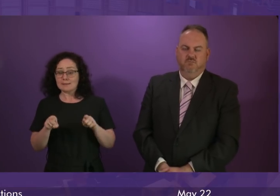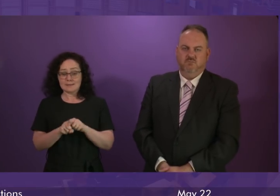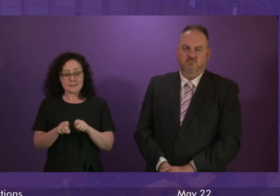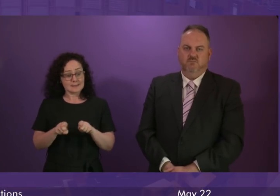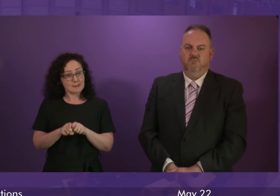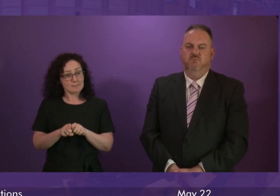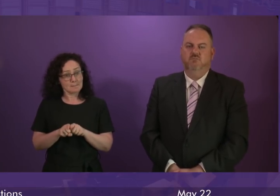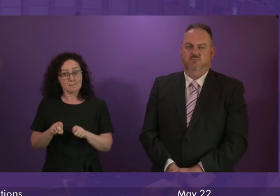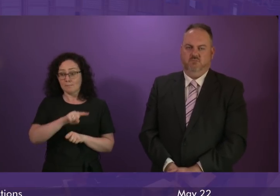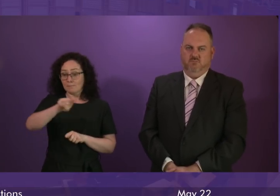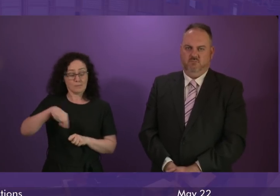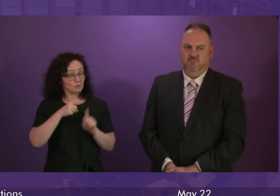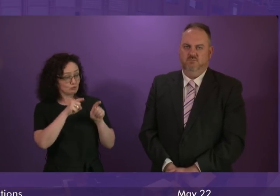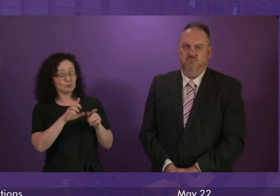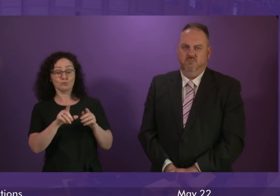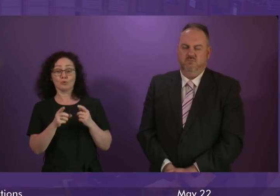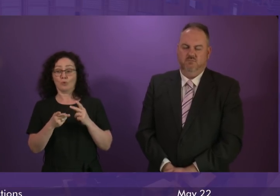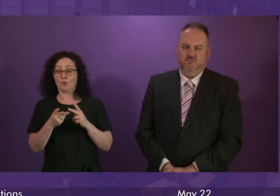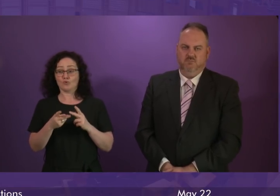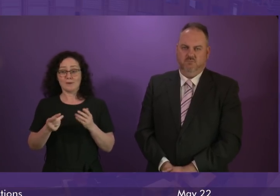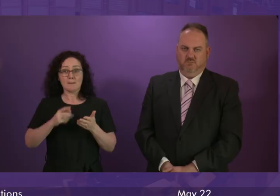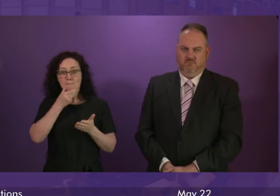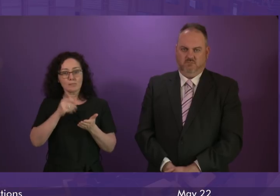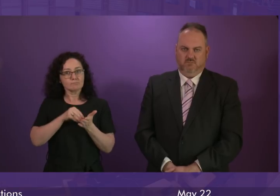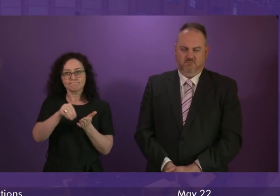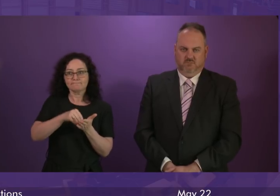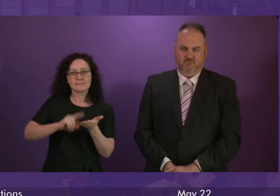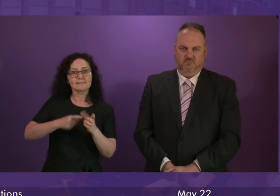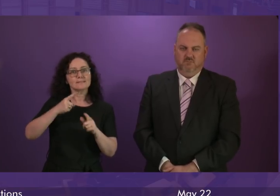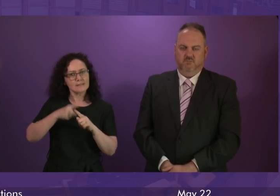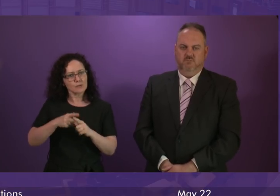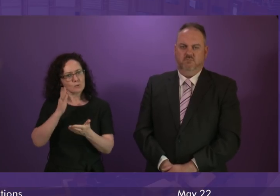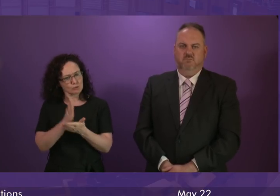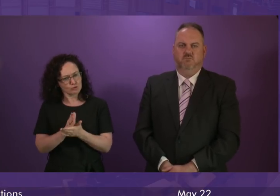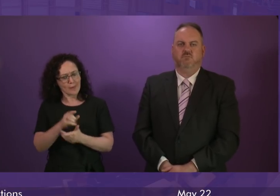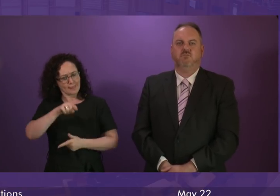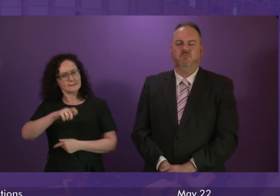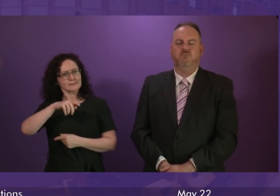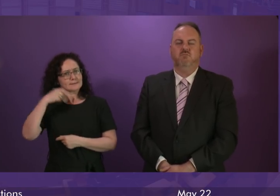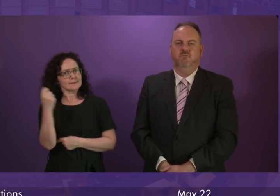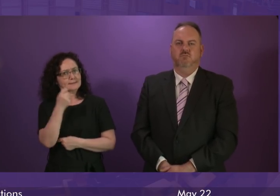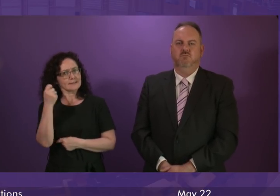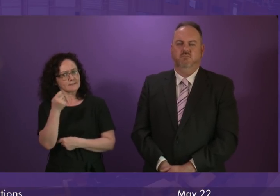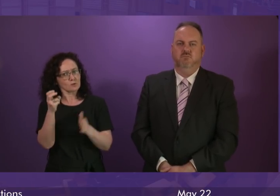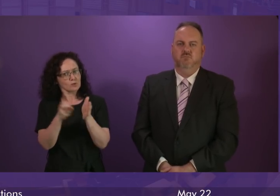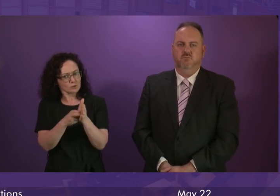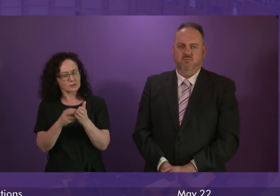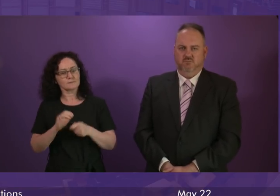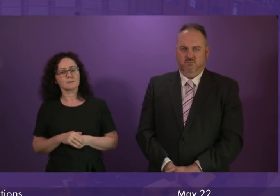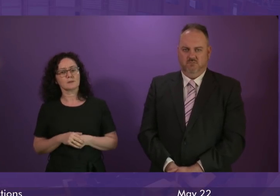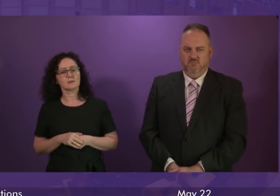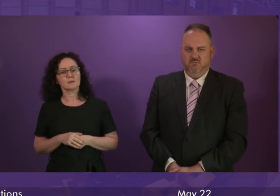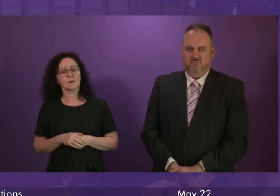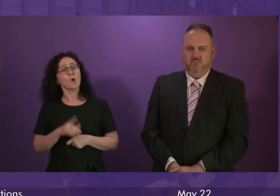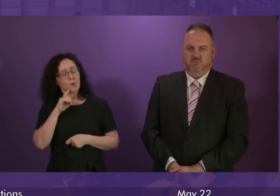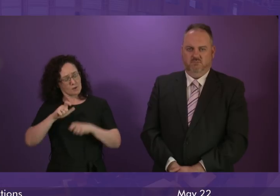return to the taxpayer as well. So we will do everything within our power. We are already taking action in terms of the discussions at the summit